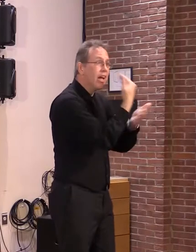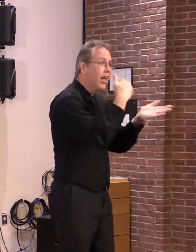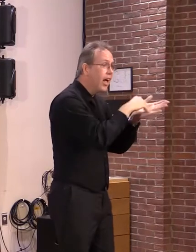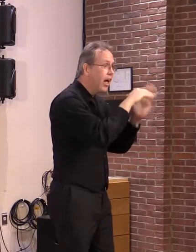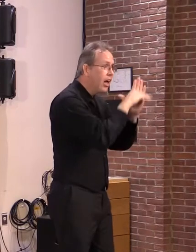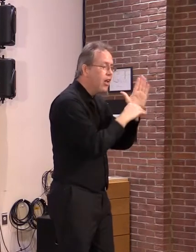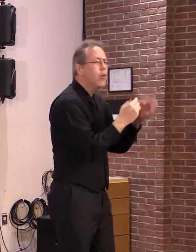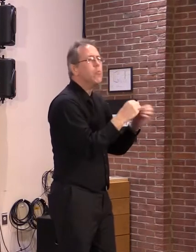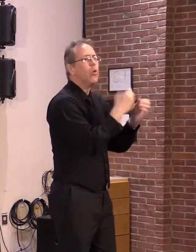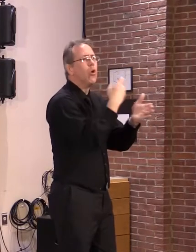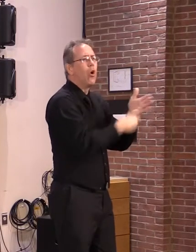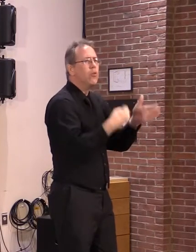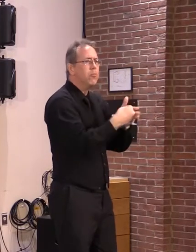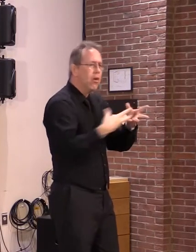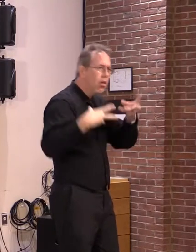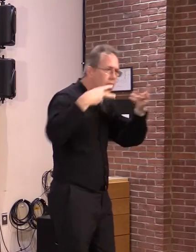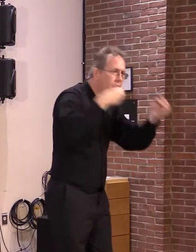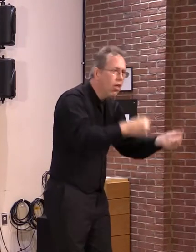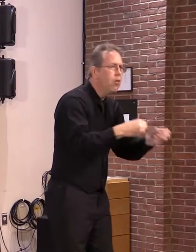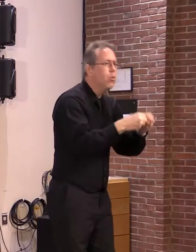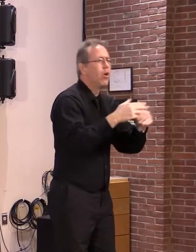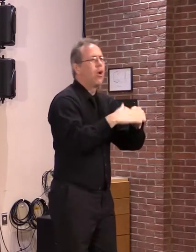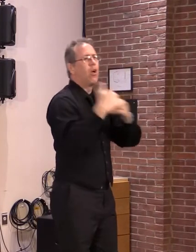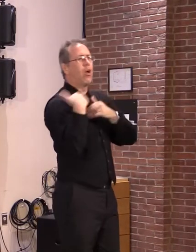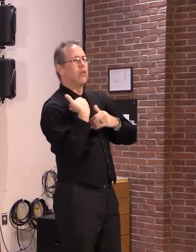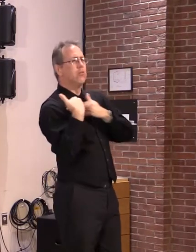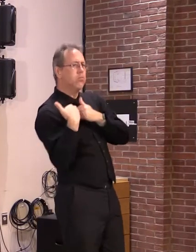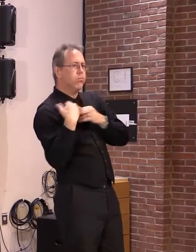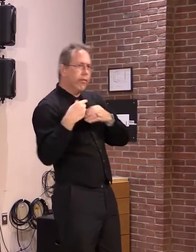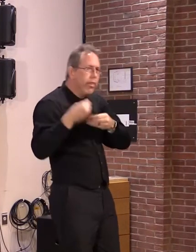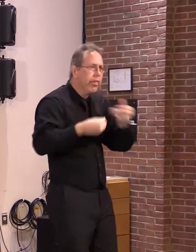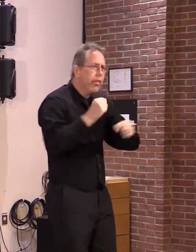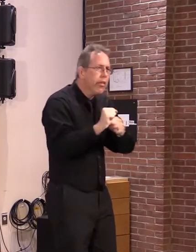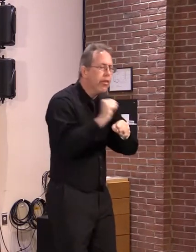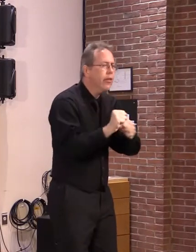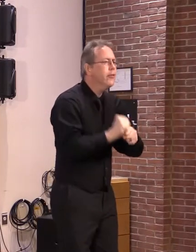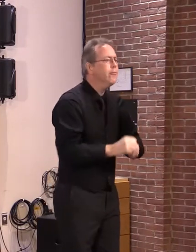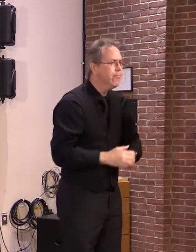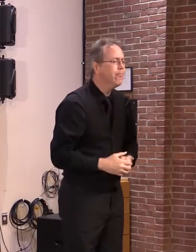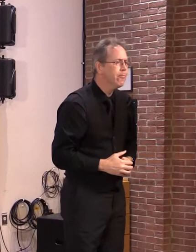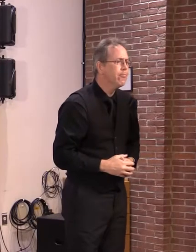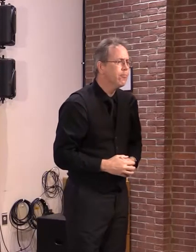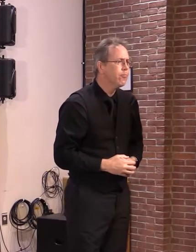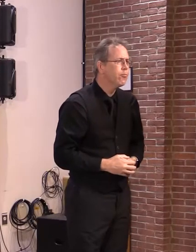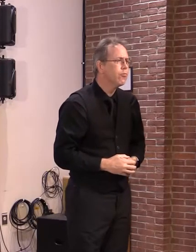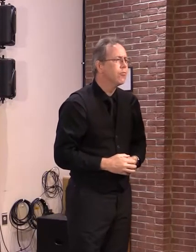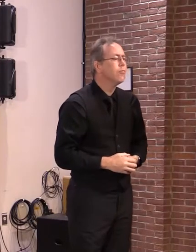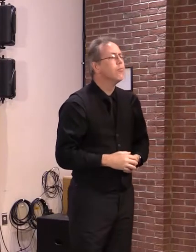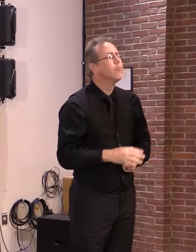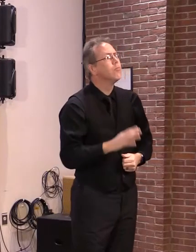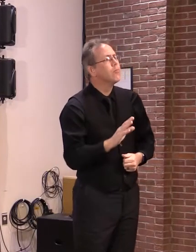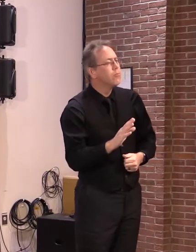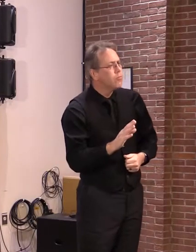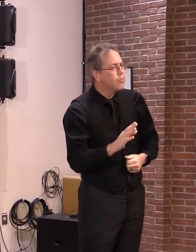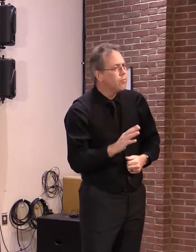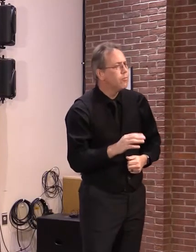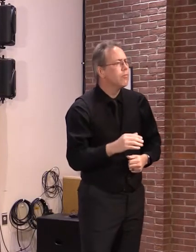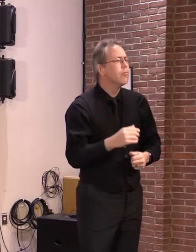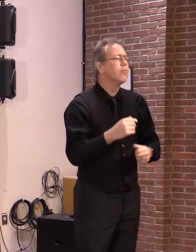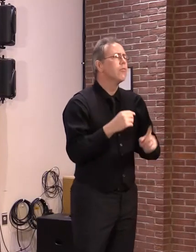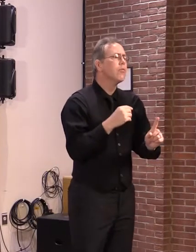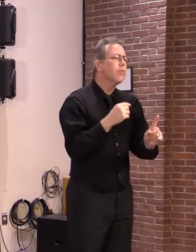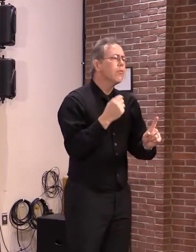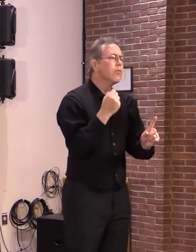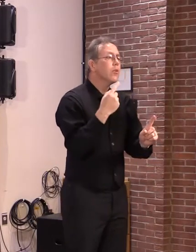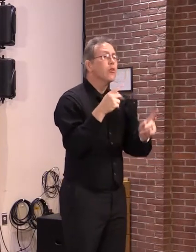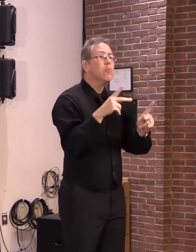back on to many projects. In short, this gives obstructionists to housing